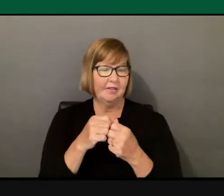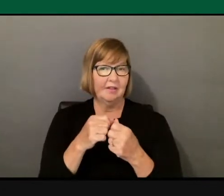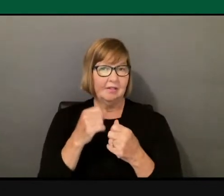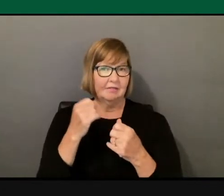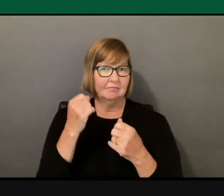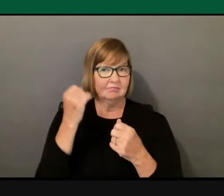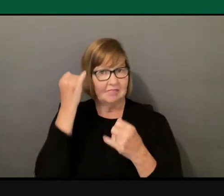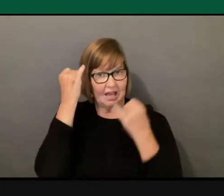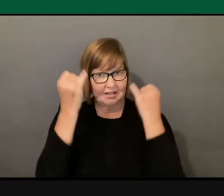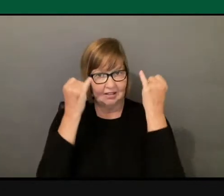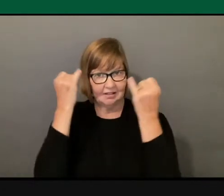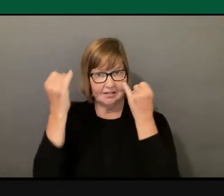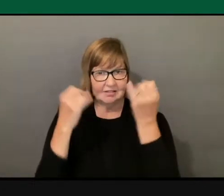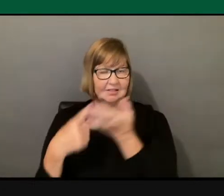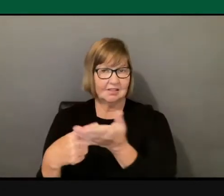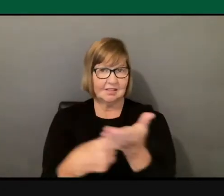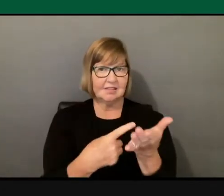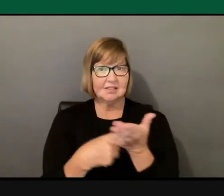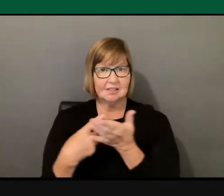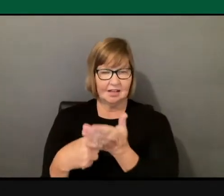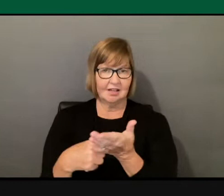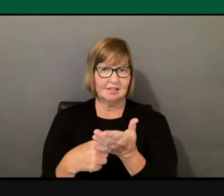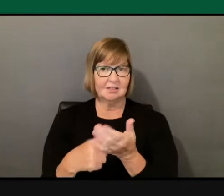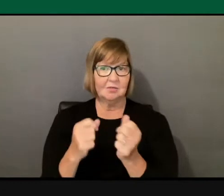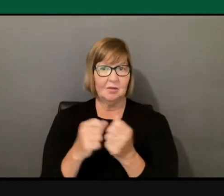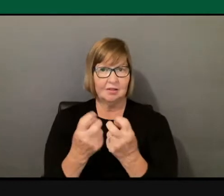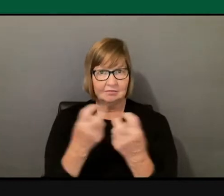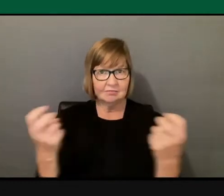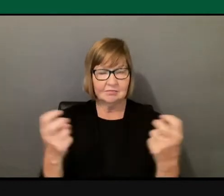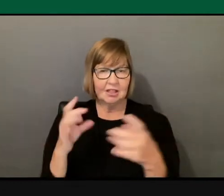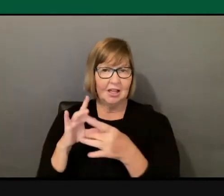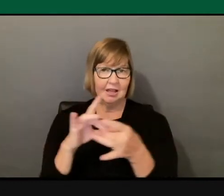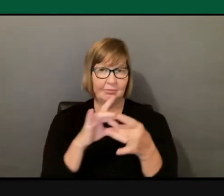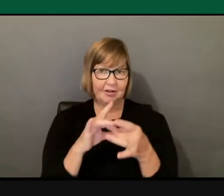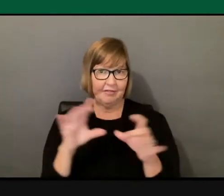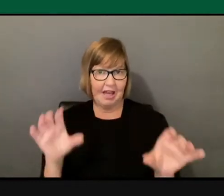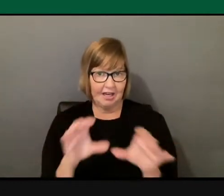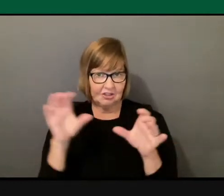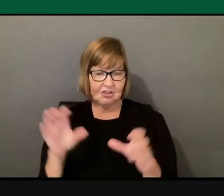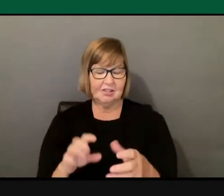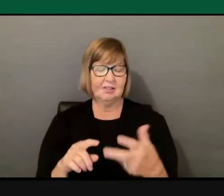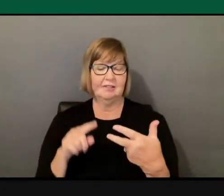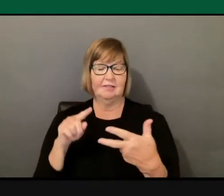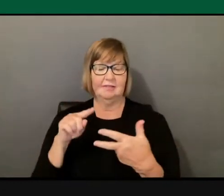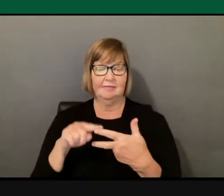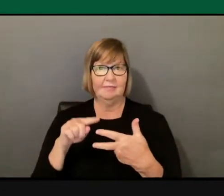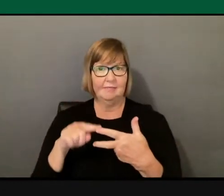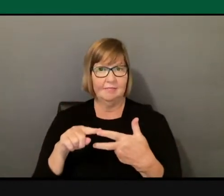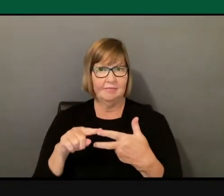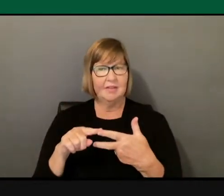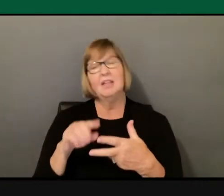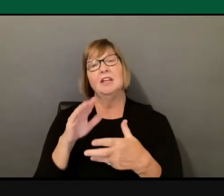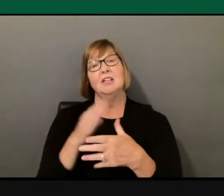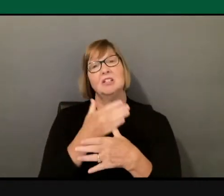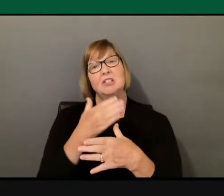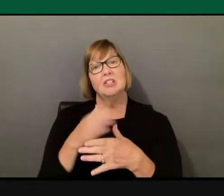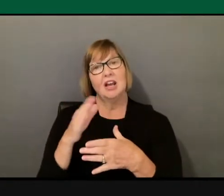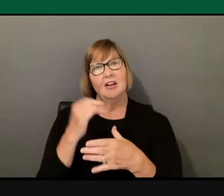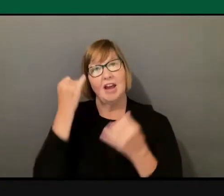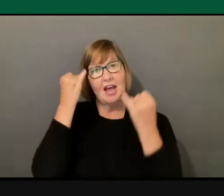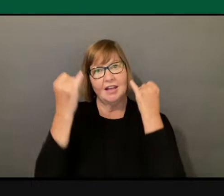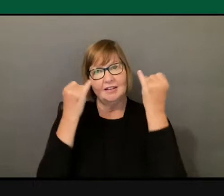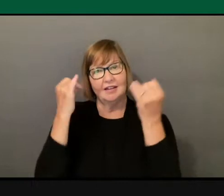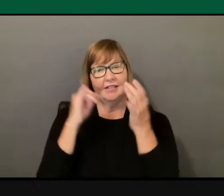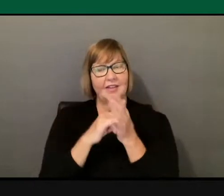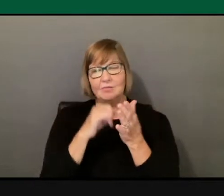our panelists on collaborative action. Next, to share an idea or opportunity that was not presented